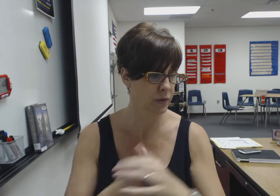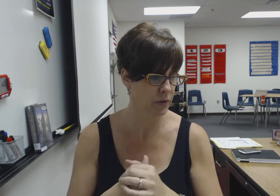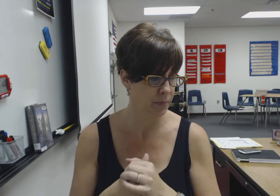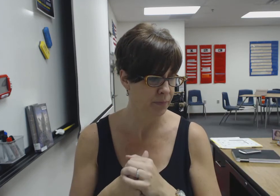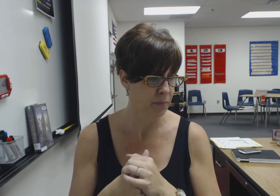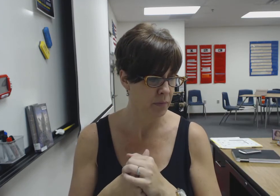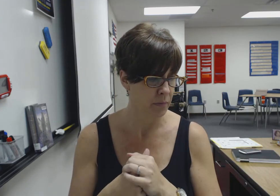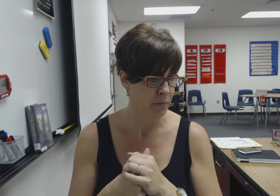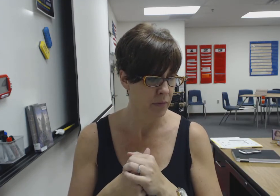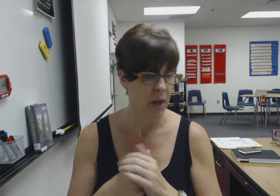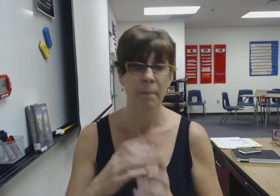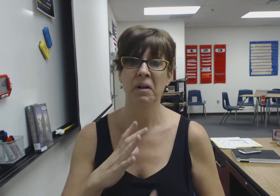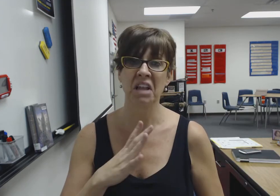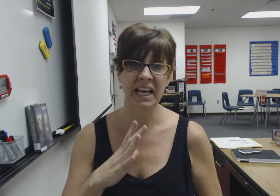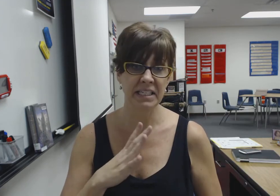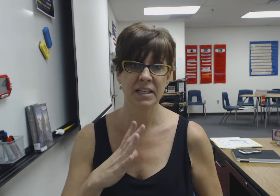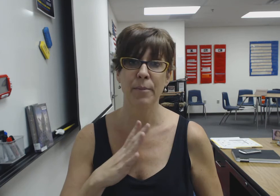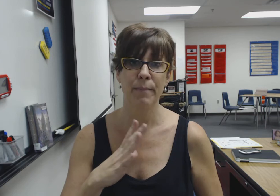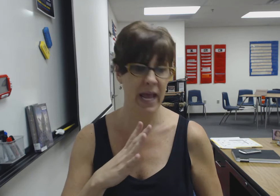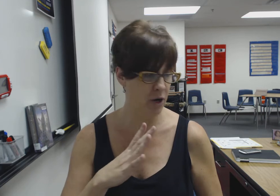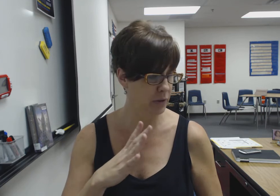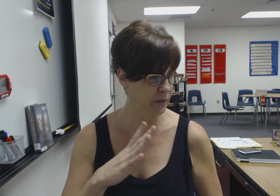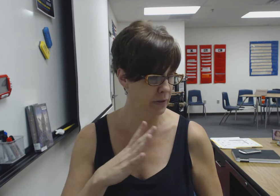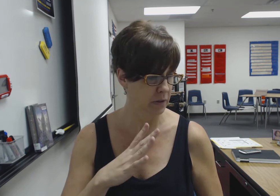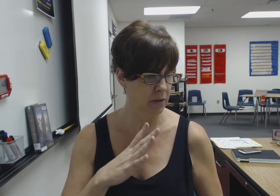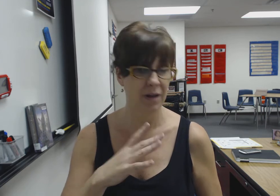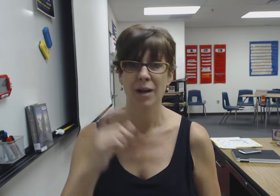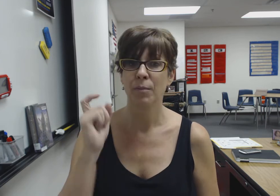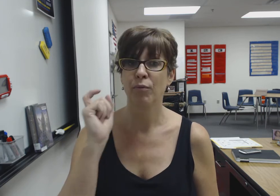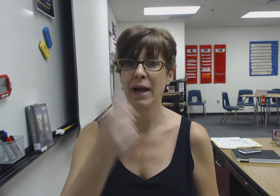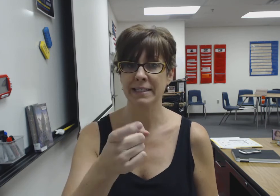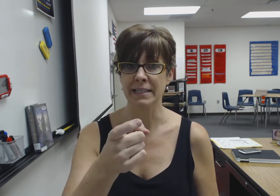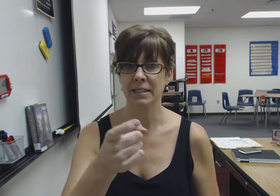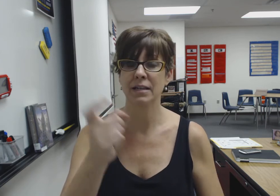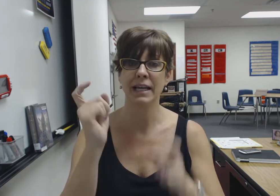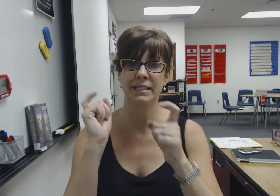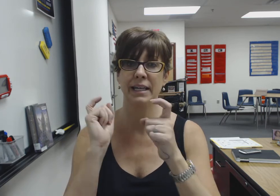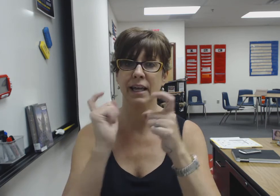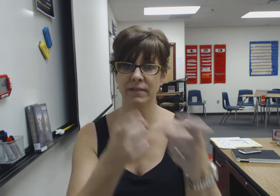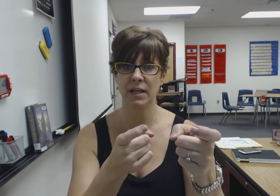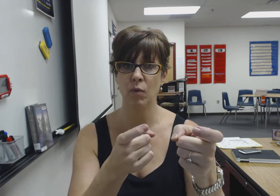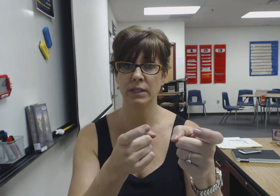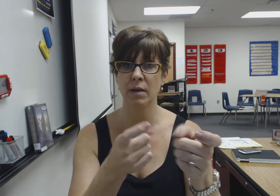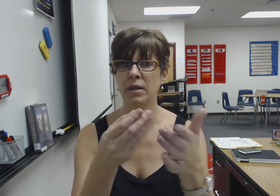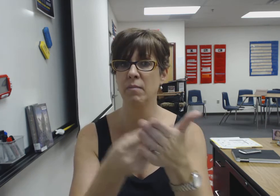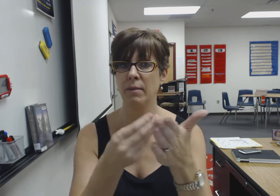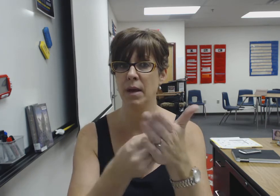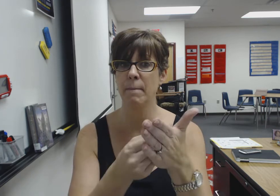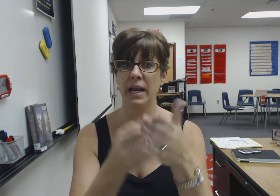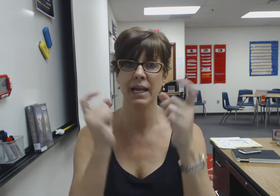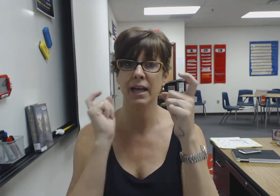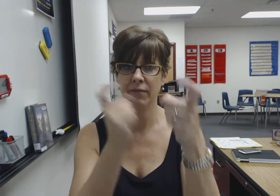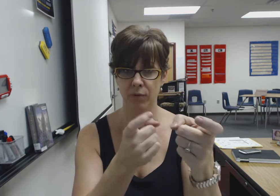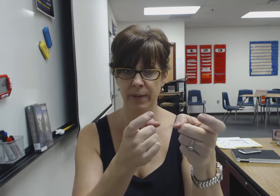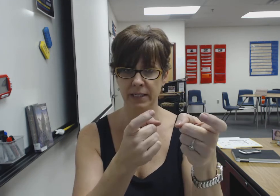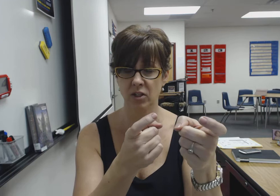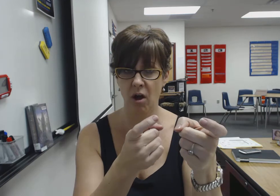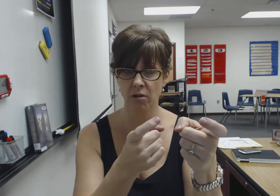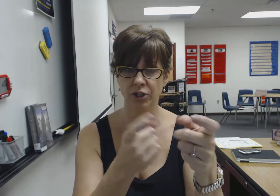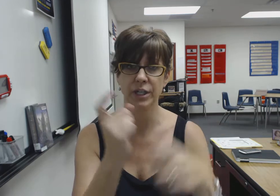polite manners present like to give someone something maybe a money gift would be a scholarship